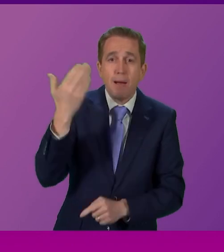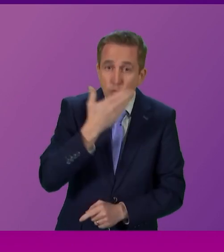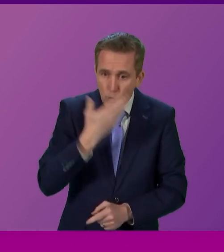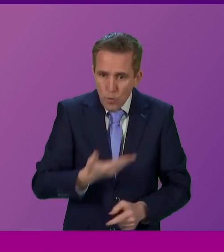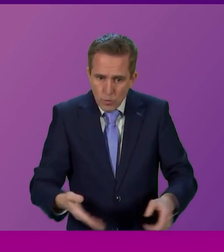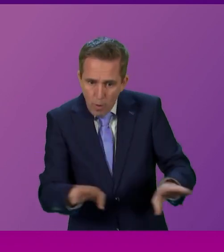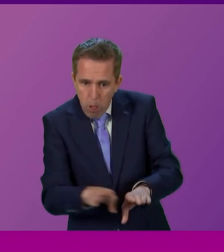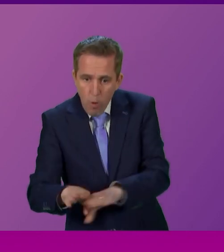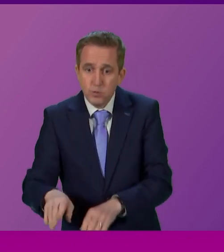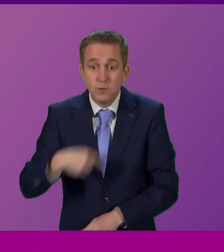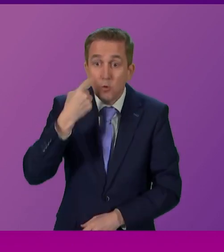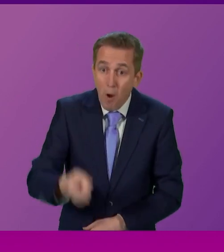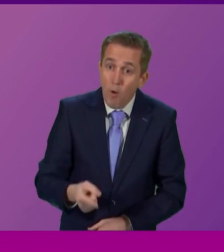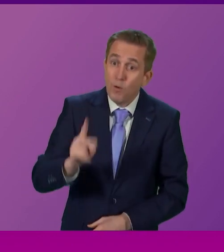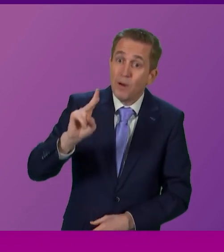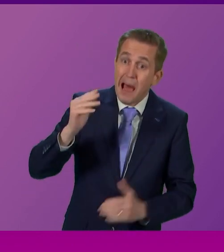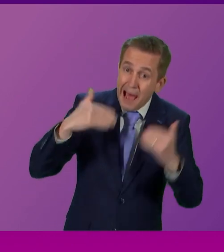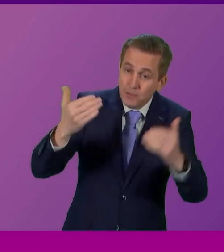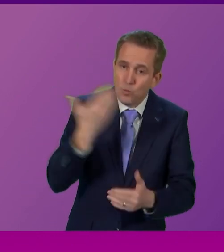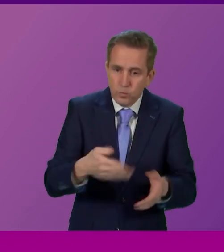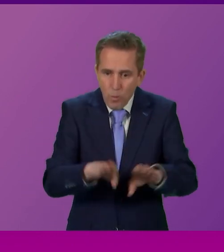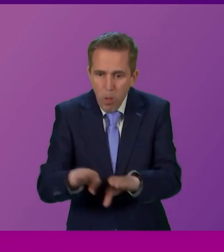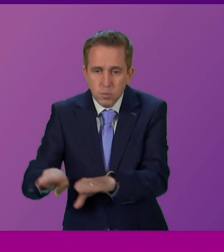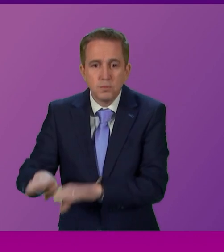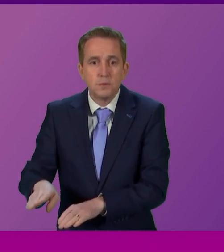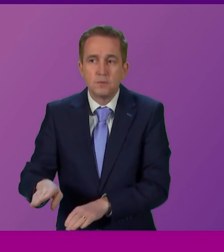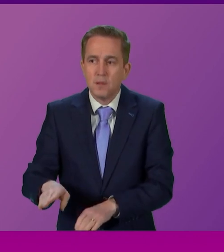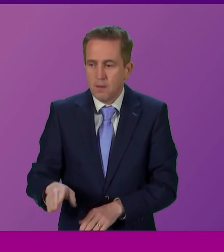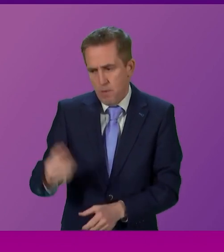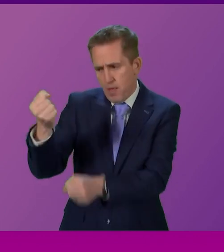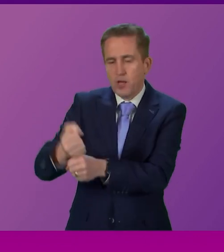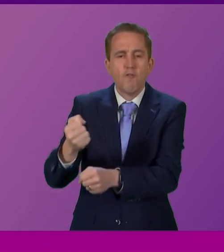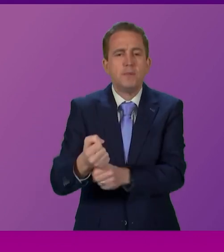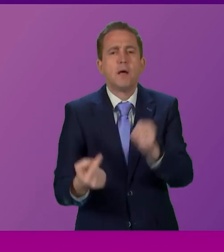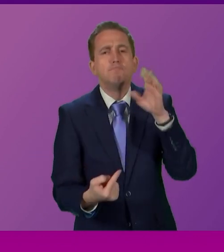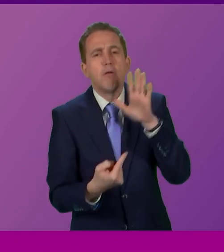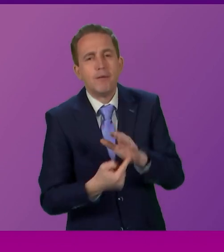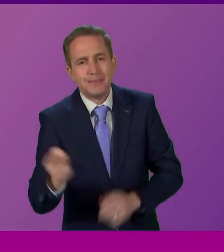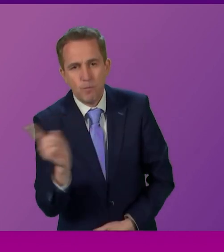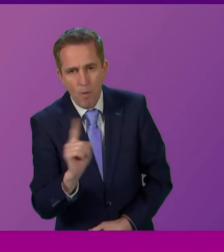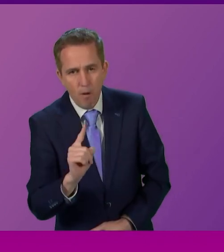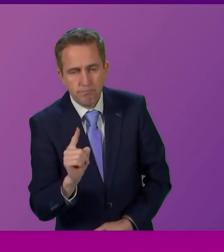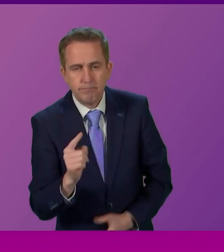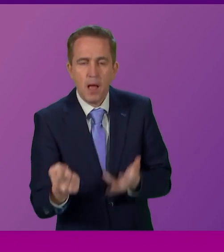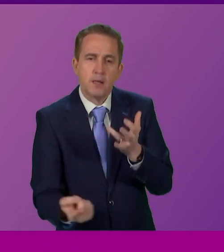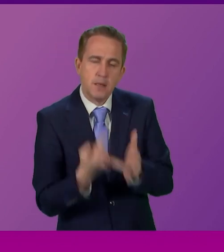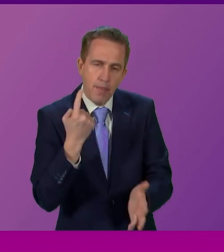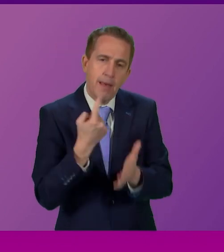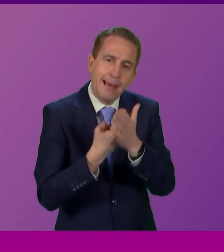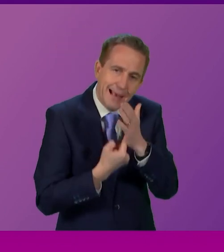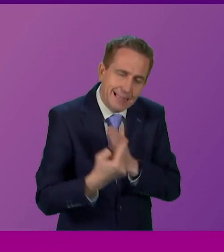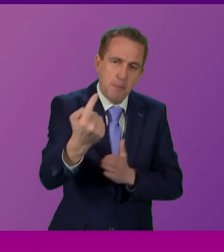secondary schools closed tomorrow, and at the top of this Government's list of priorities in this Chamber, another independent referendum.